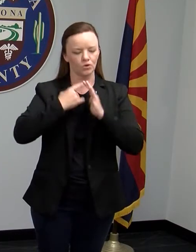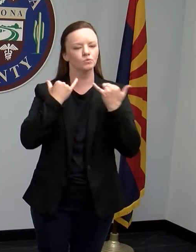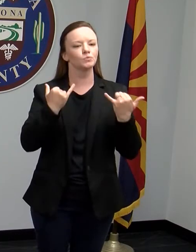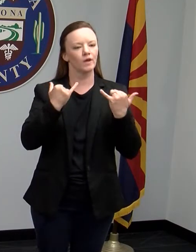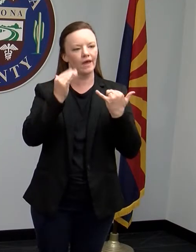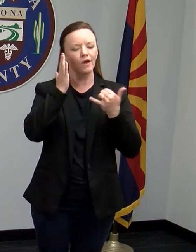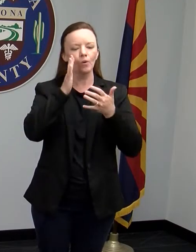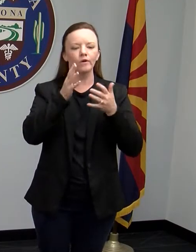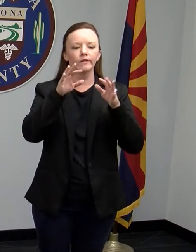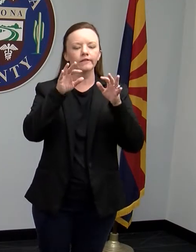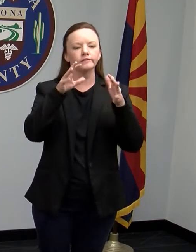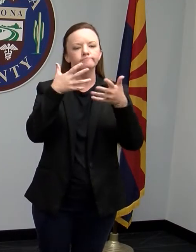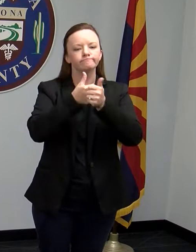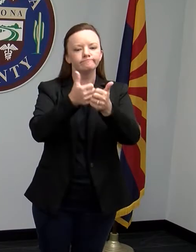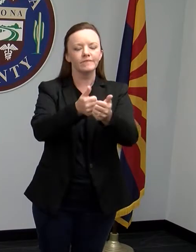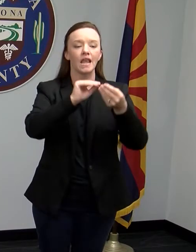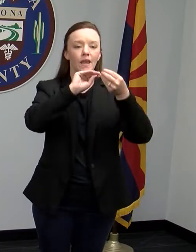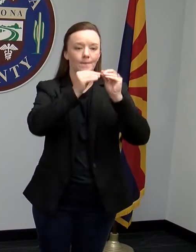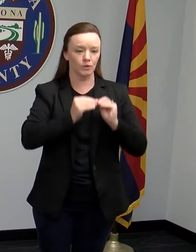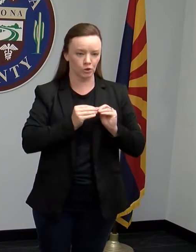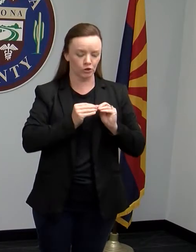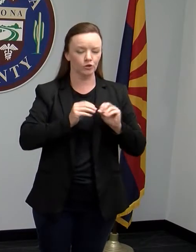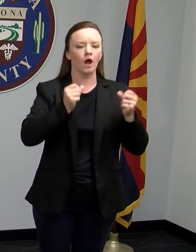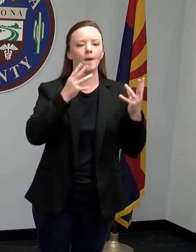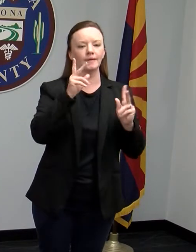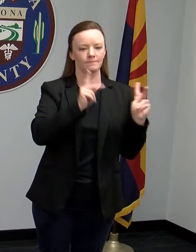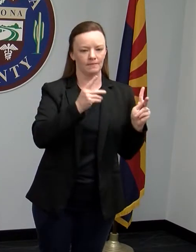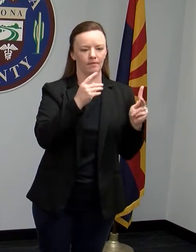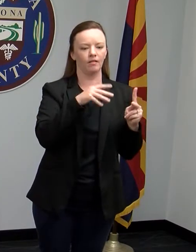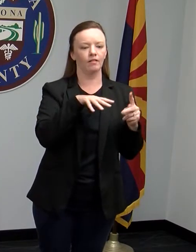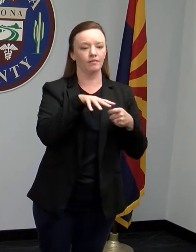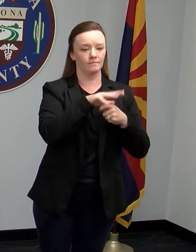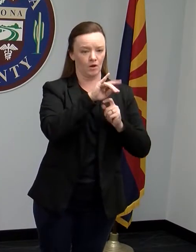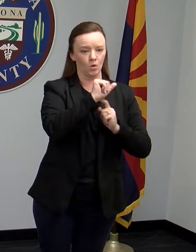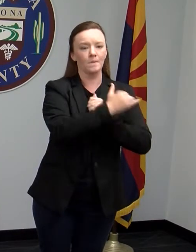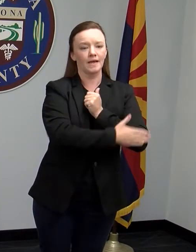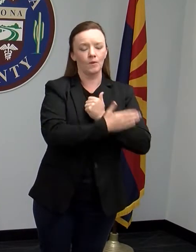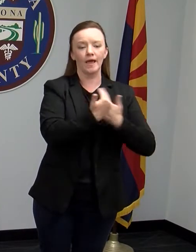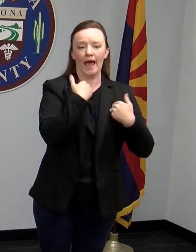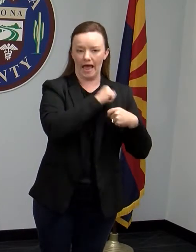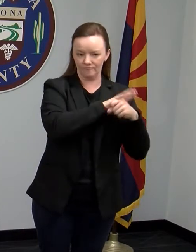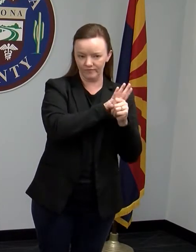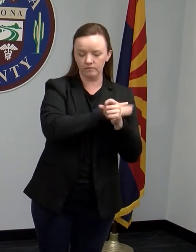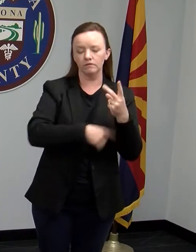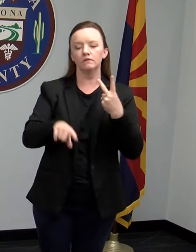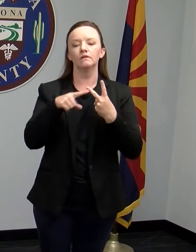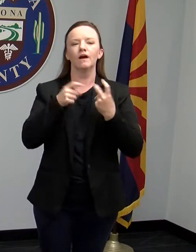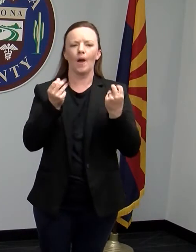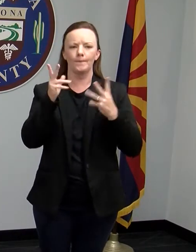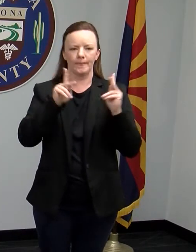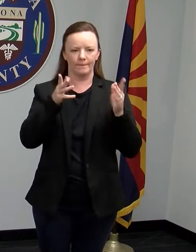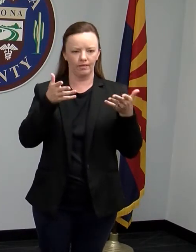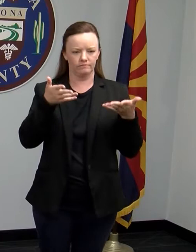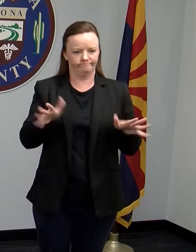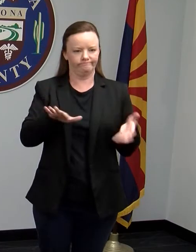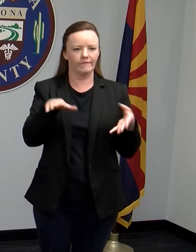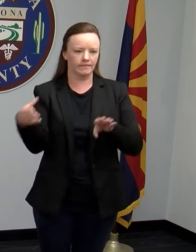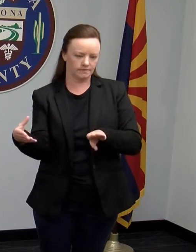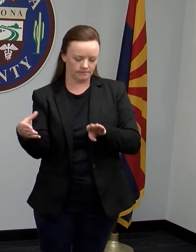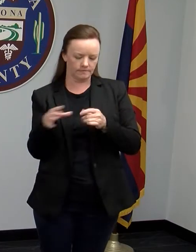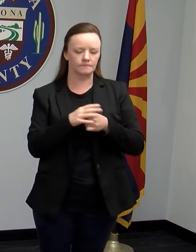the numbers of cases, also talking about the number of deaths in Maricopa County. She will then talk about the types of tests